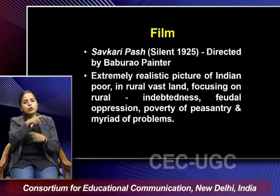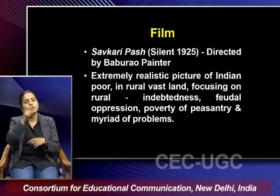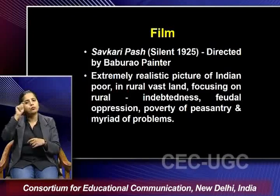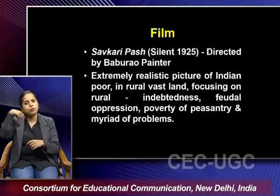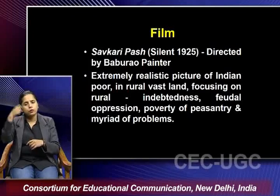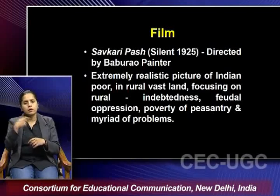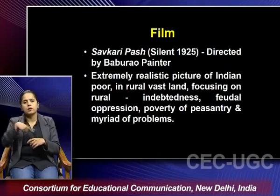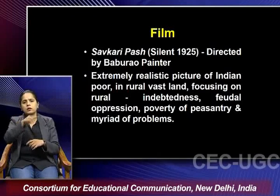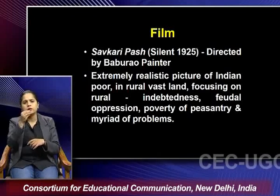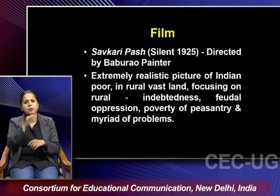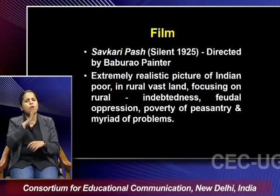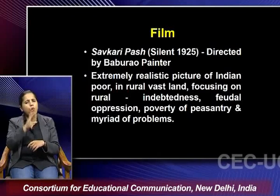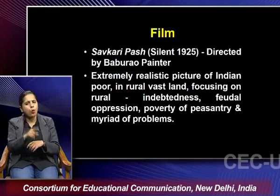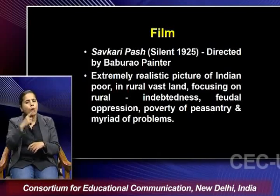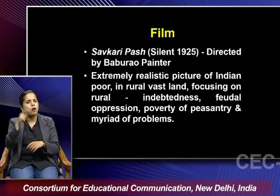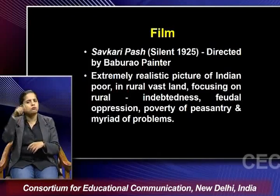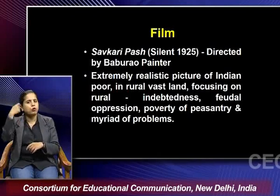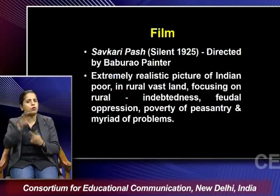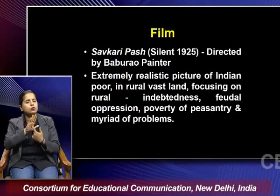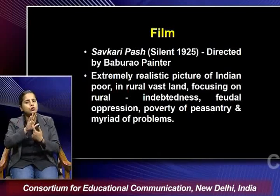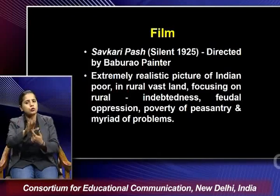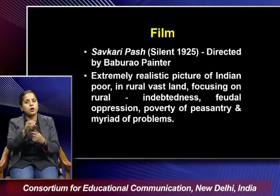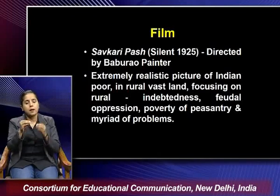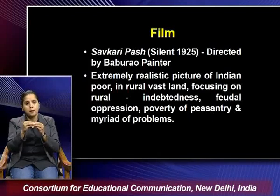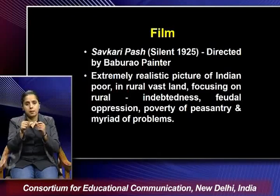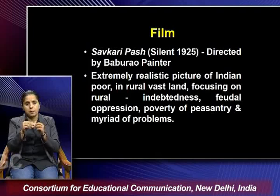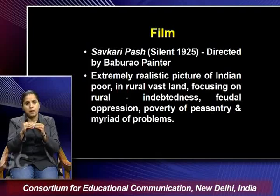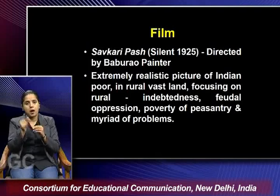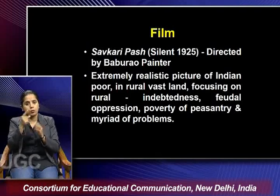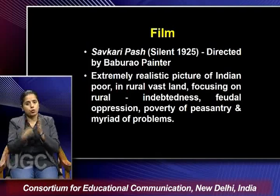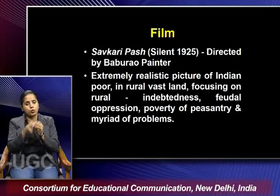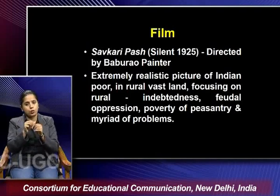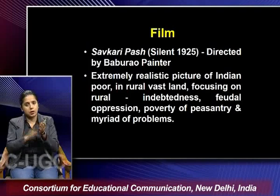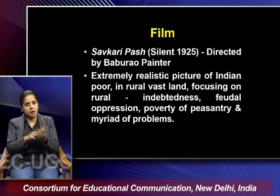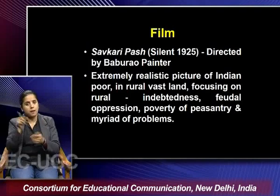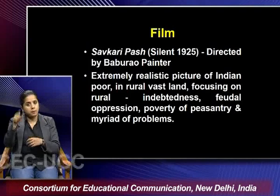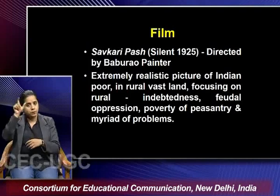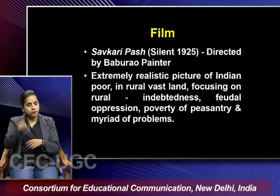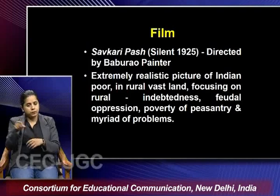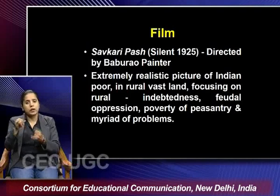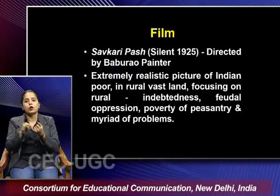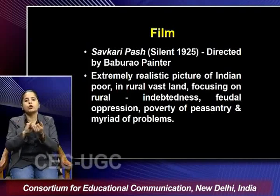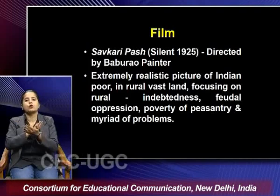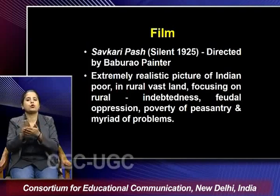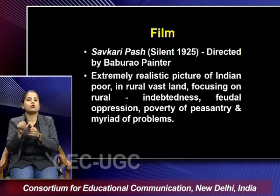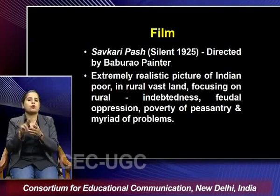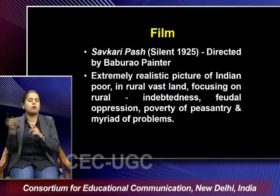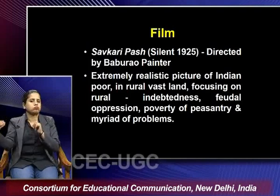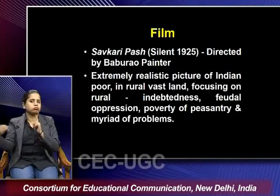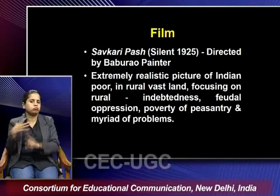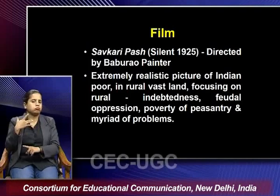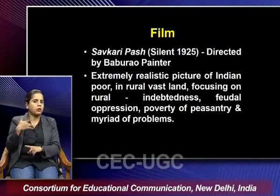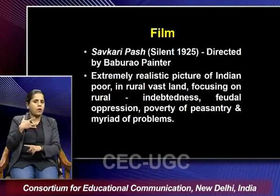some kind of a realistic cinema. And Babu Rao Pinter with whom Vishantaram was highly influenced.